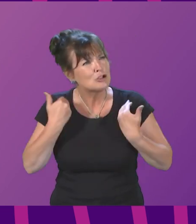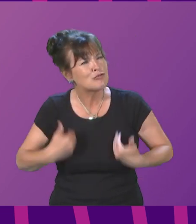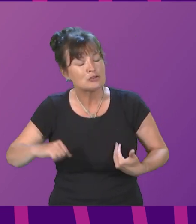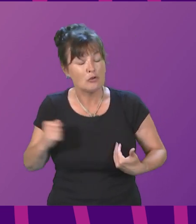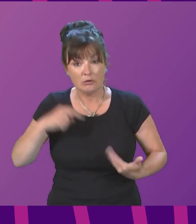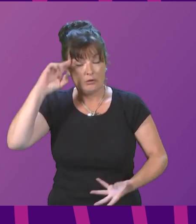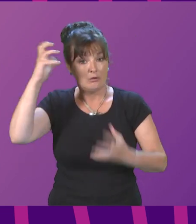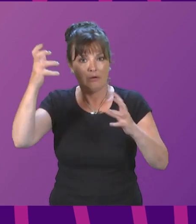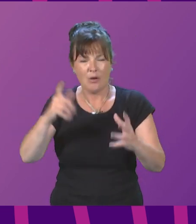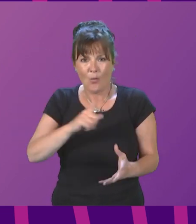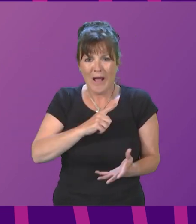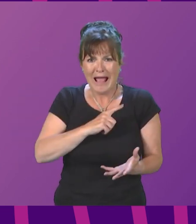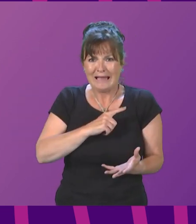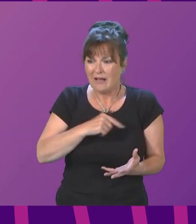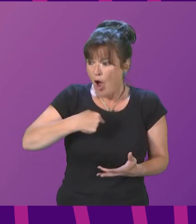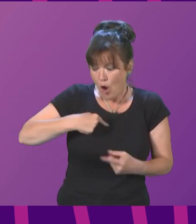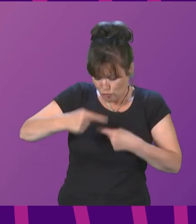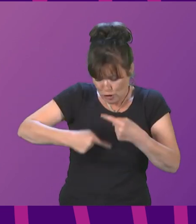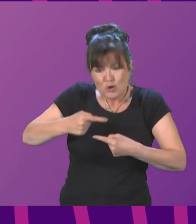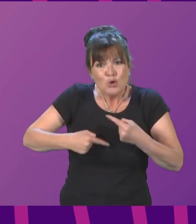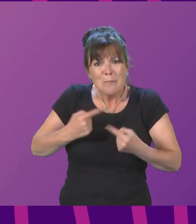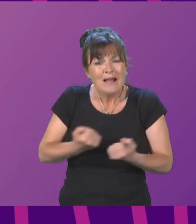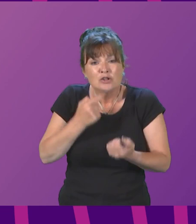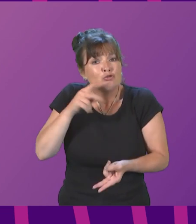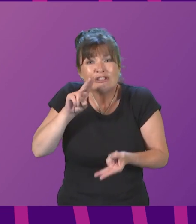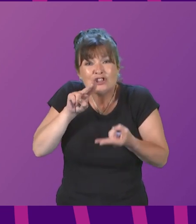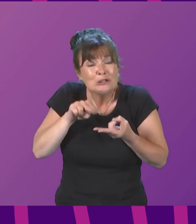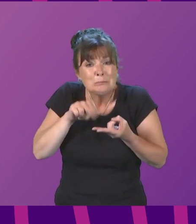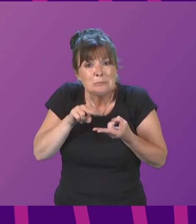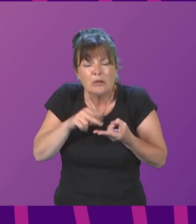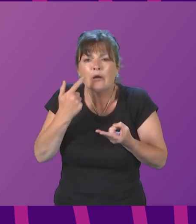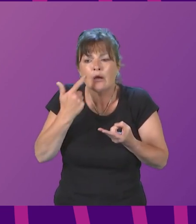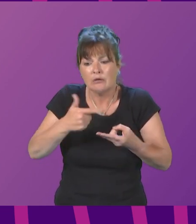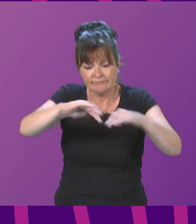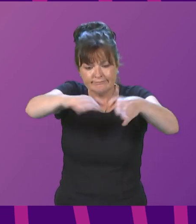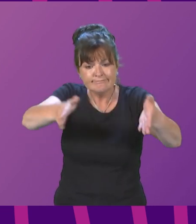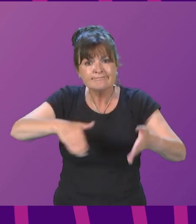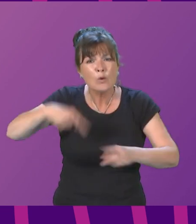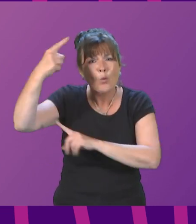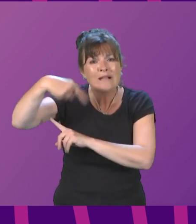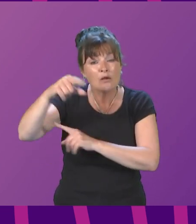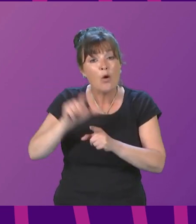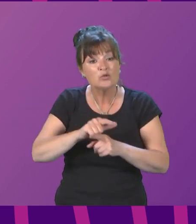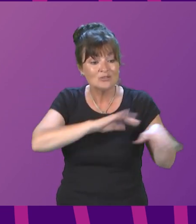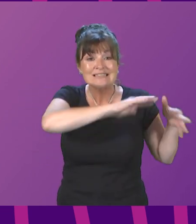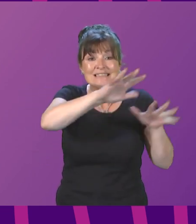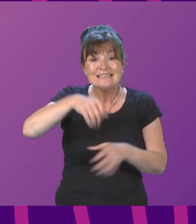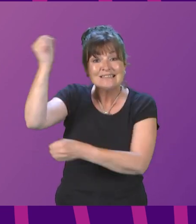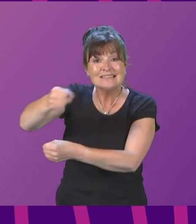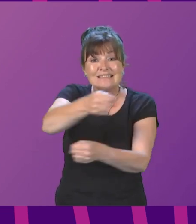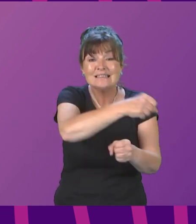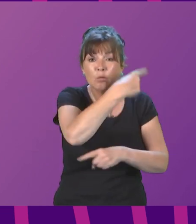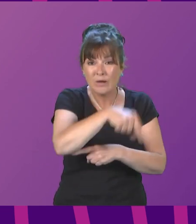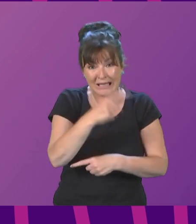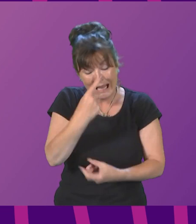is already relatively cheap. Offshore and onshore wind can now provide electricity at a lower cost than nuclear